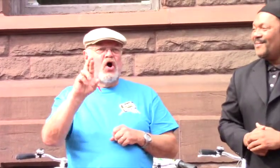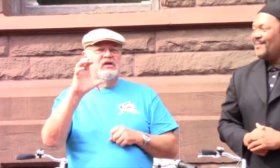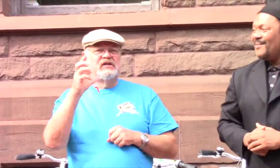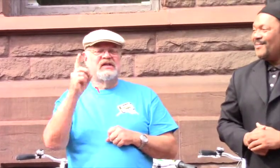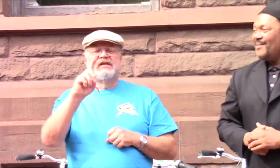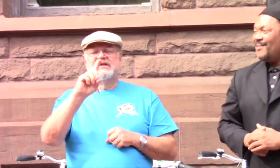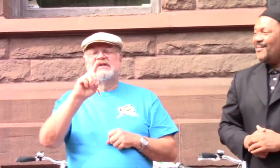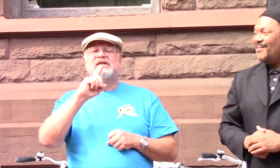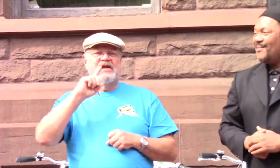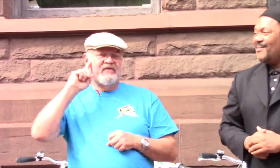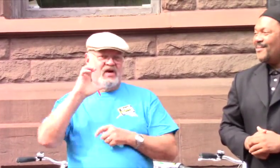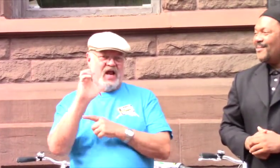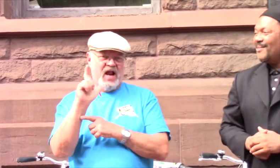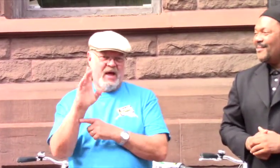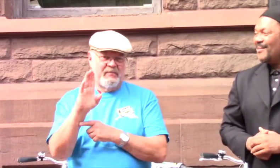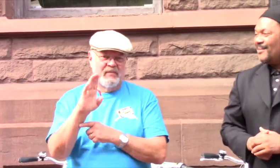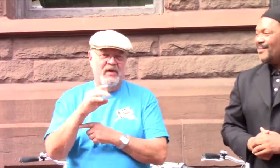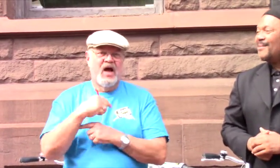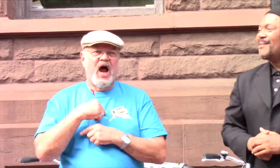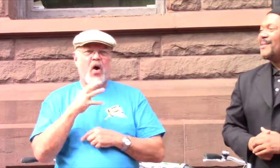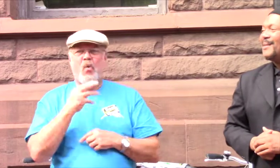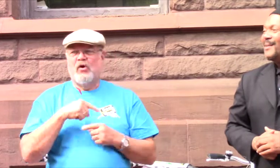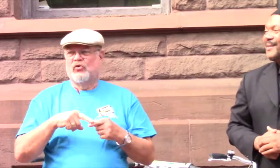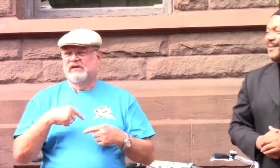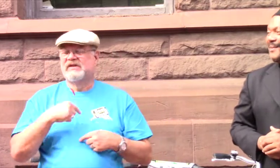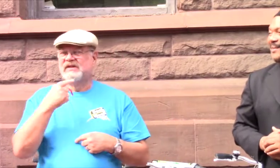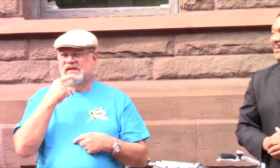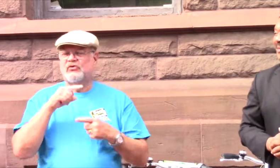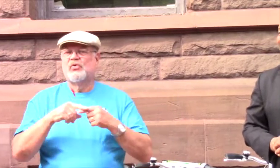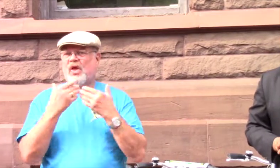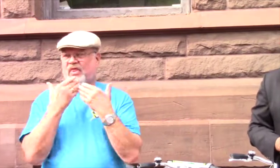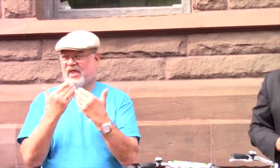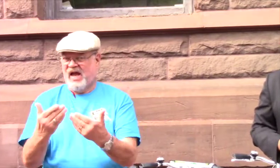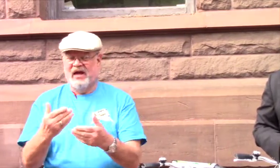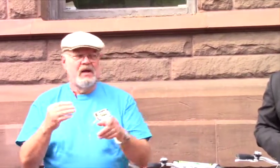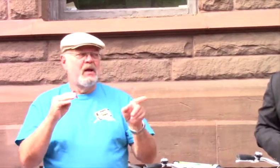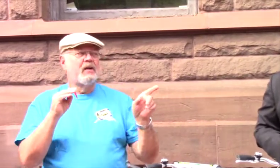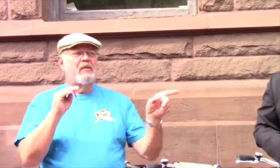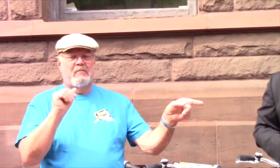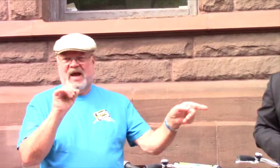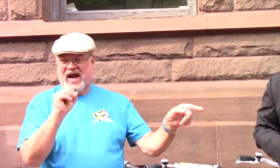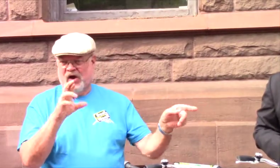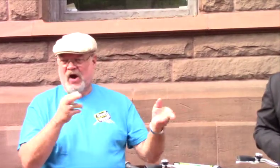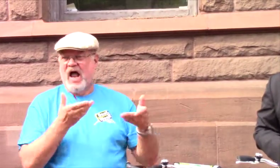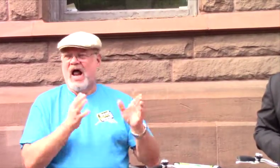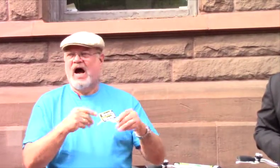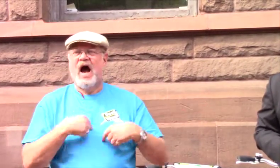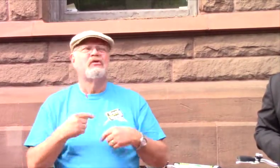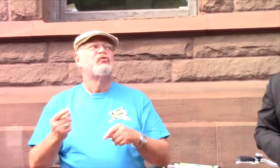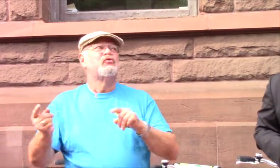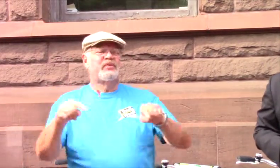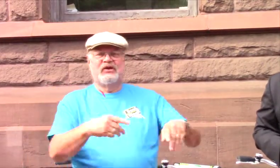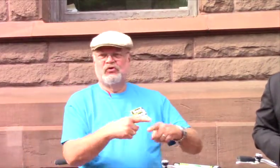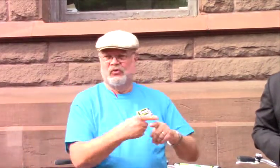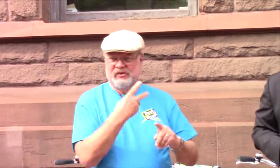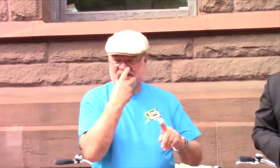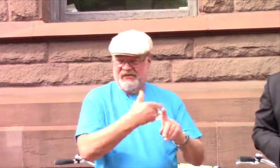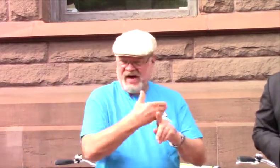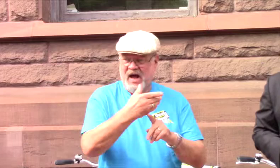RRCD, the Rochester Recreation Club of Deaf. want to thank the Mayor for allowing us to come here